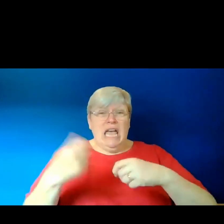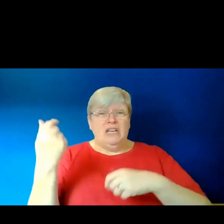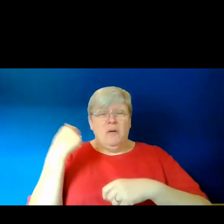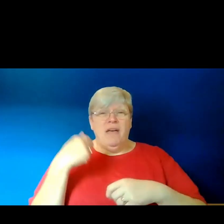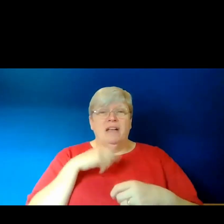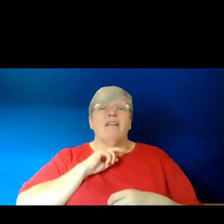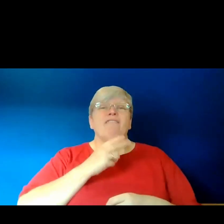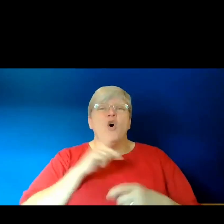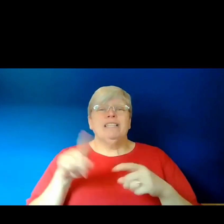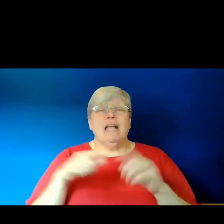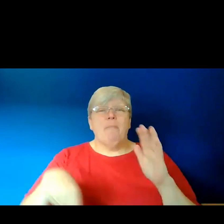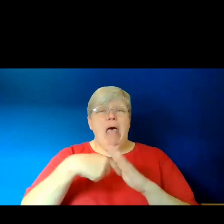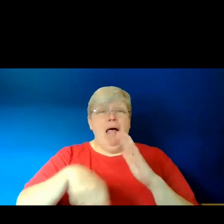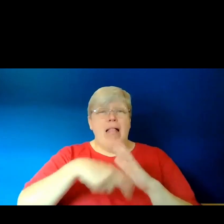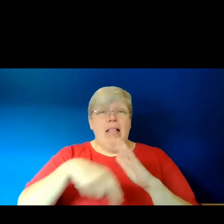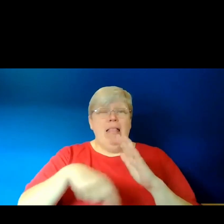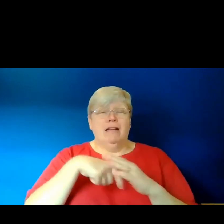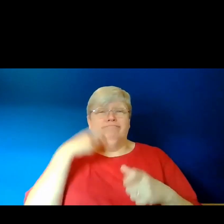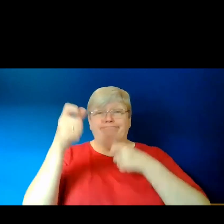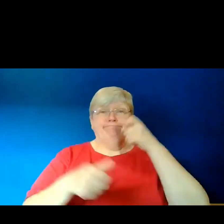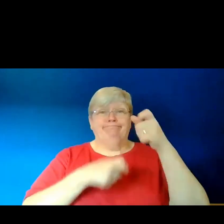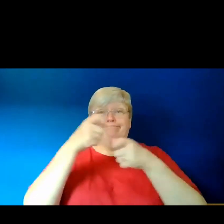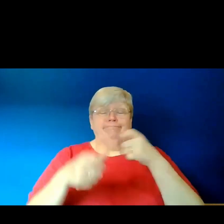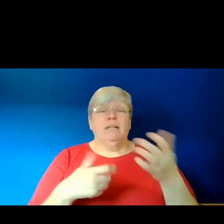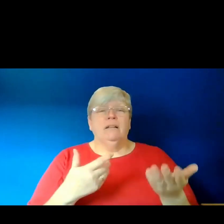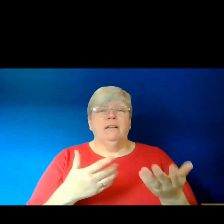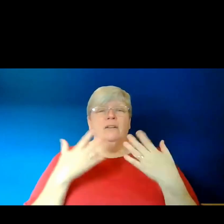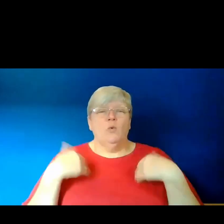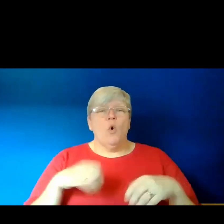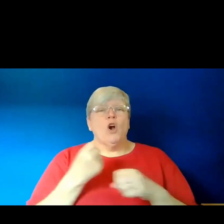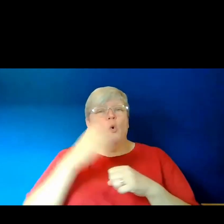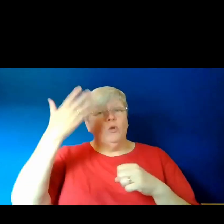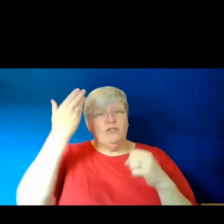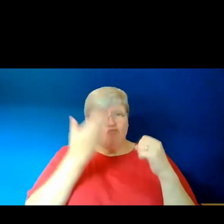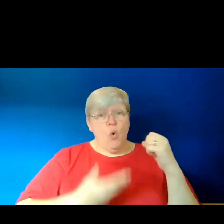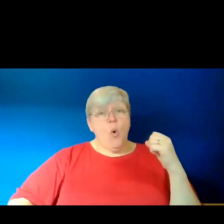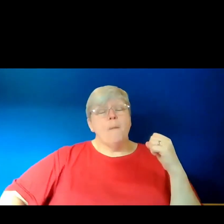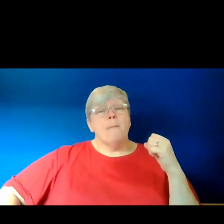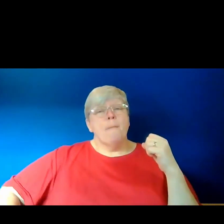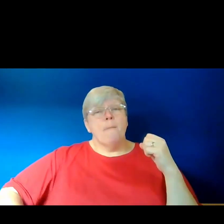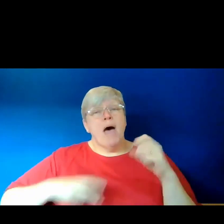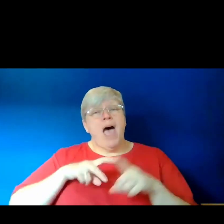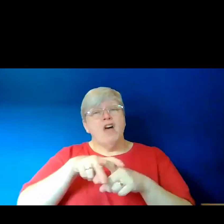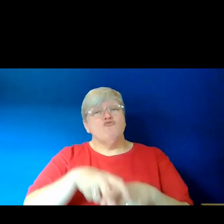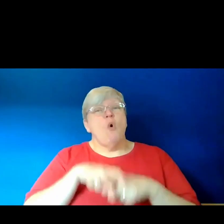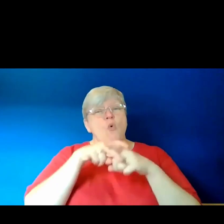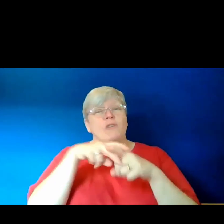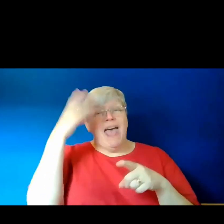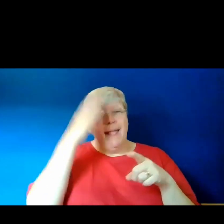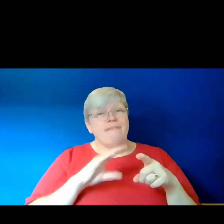a temple bell. And they also said that she wore a golden robe and rode an elephant into battle